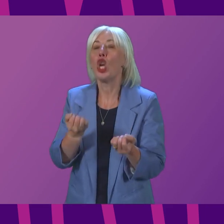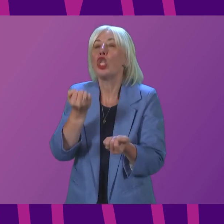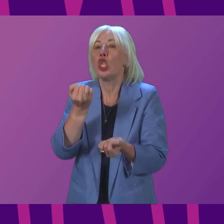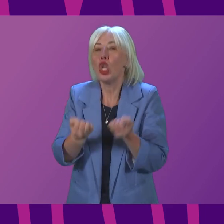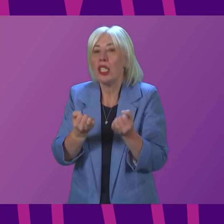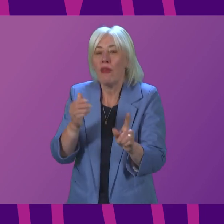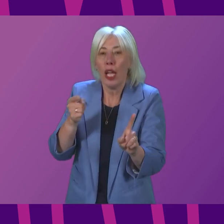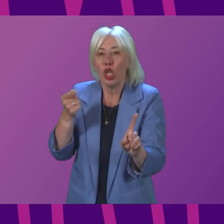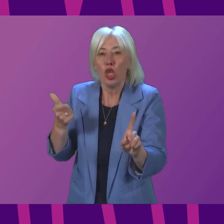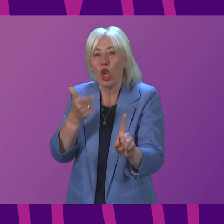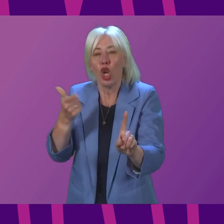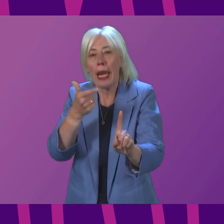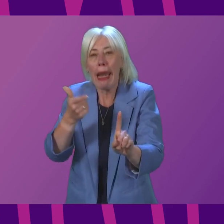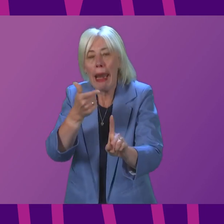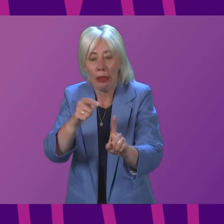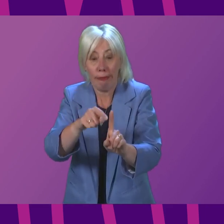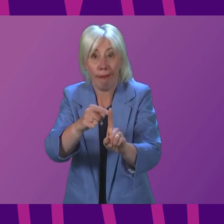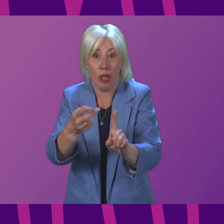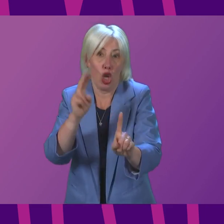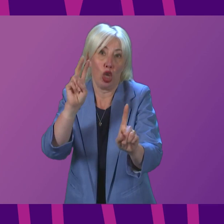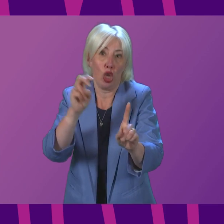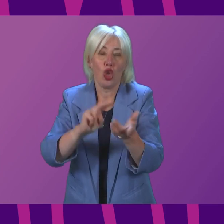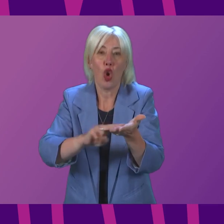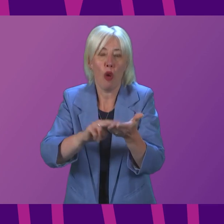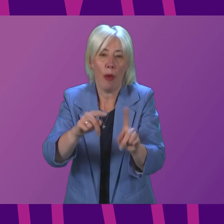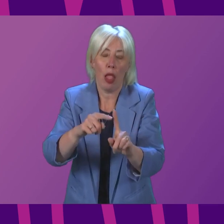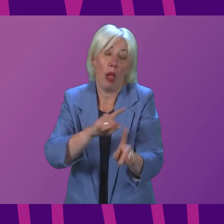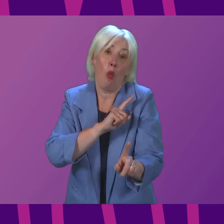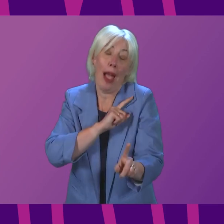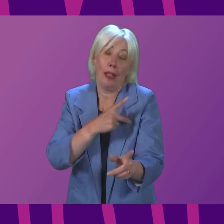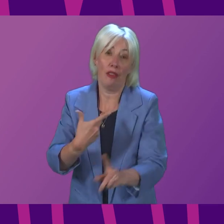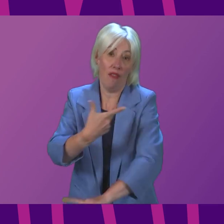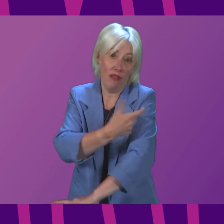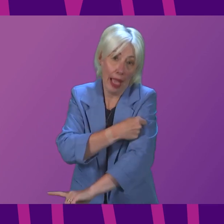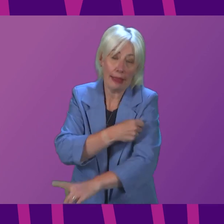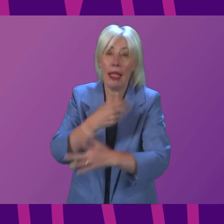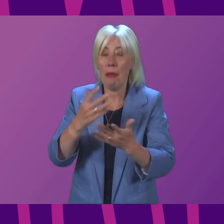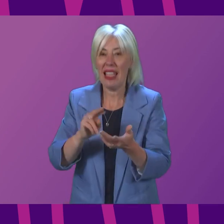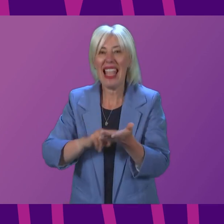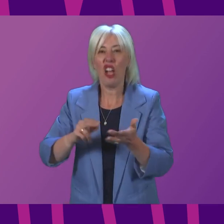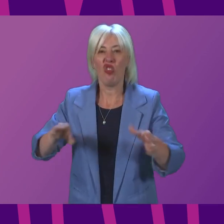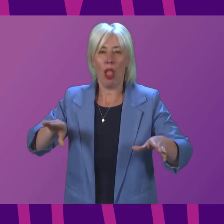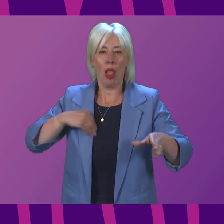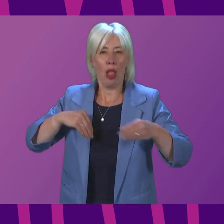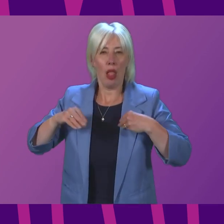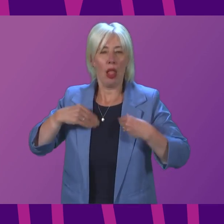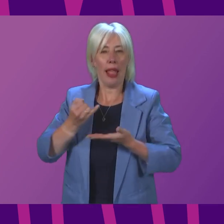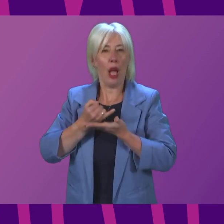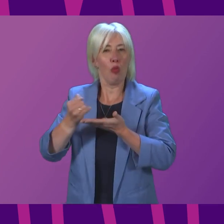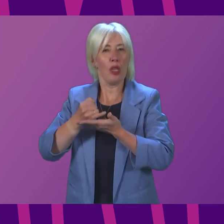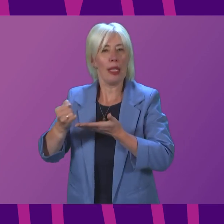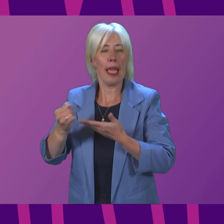journey back to normality because, thanks mainly to vaccines but also to natural immunity, we have seen a considerable